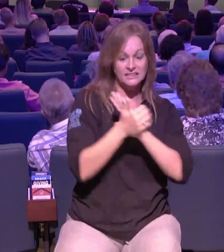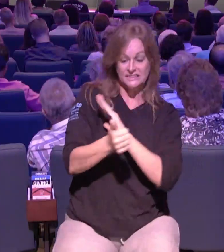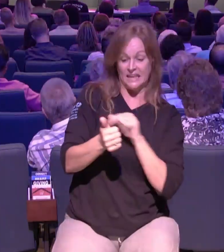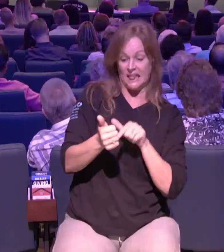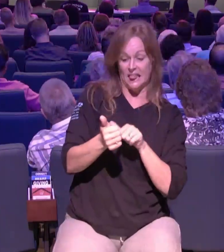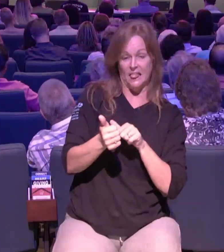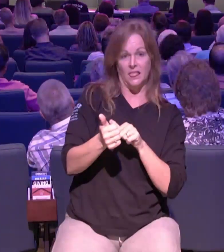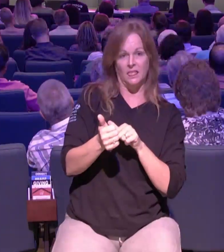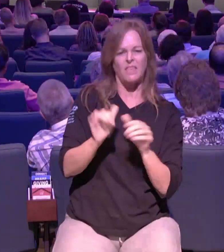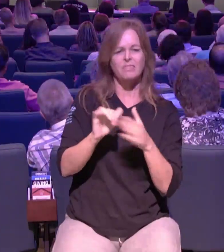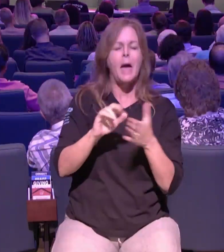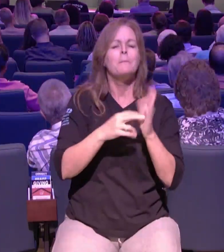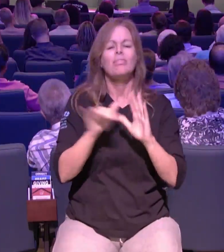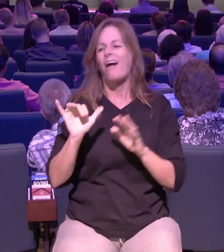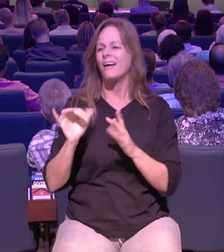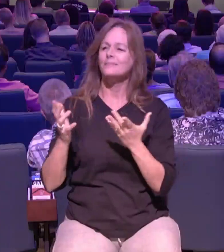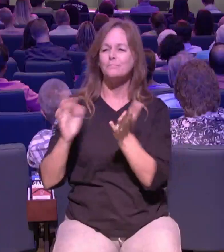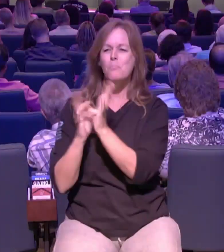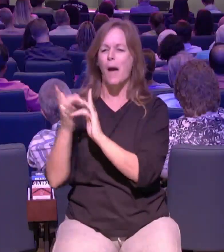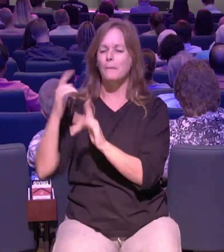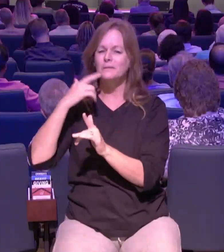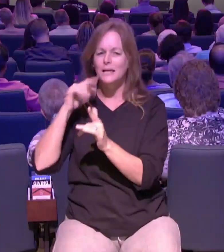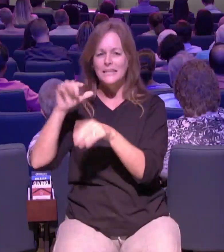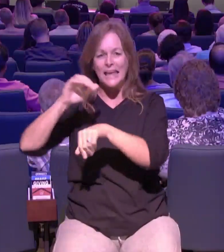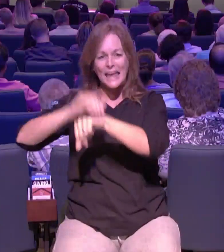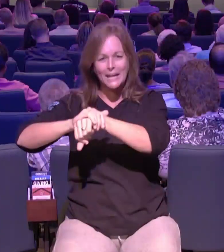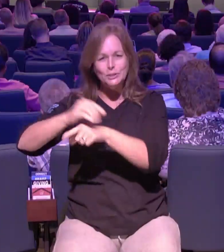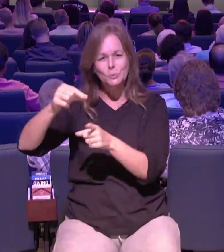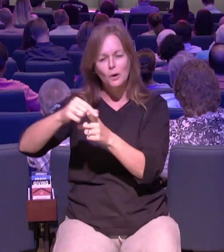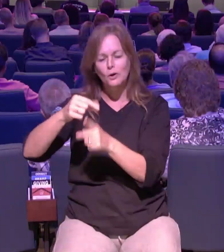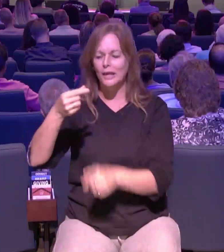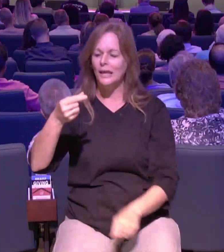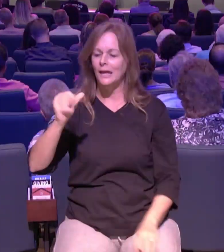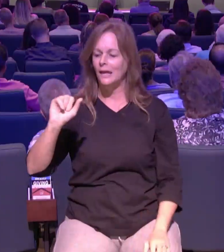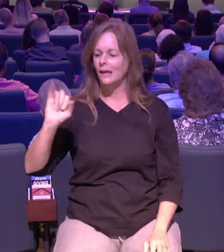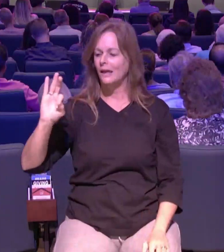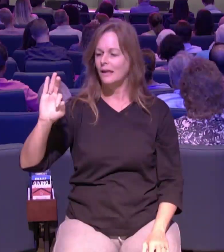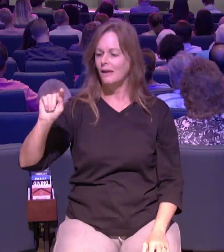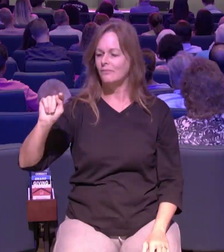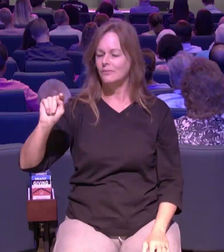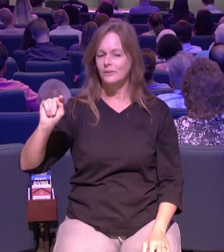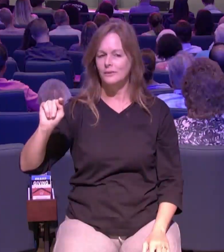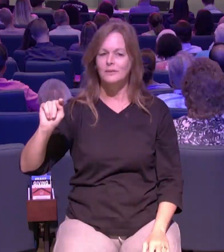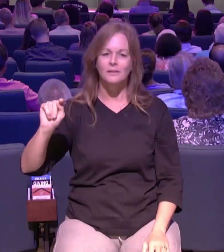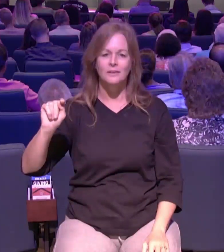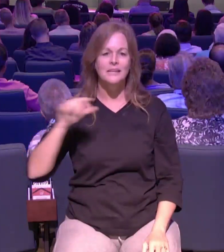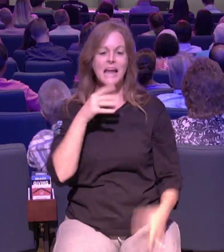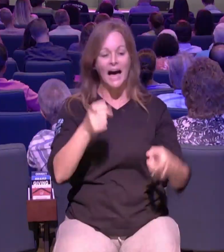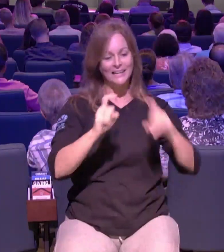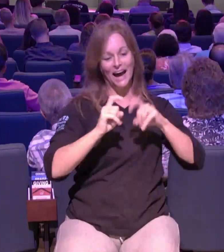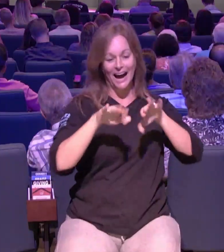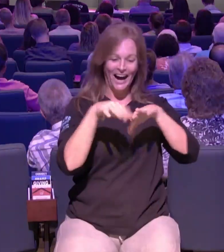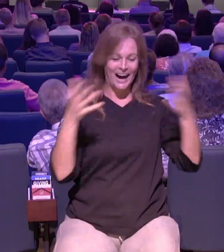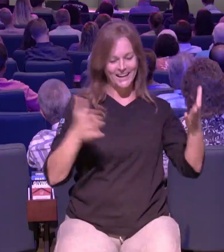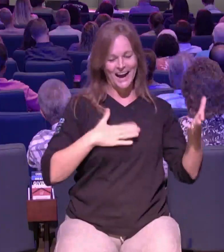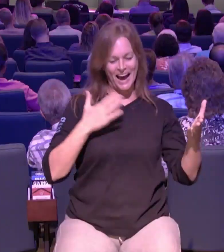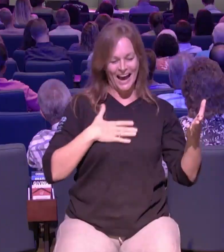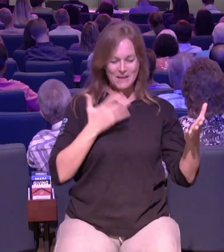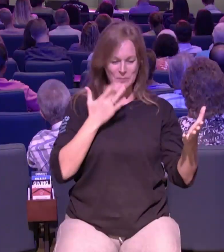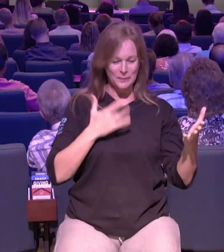you when you live to give when you serve others god's generosity his grace flows through your life and you are pushing